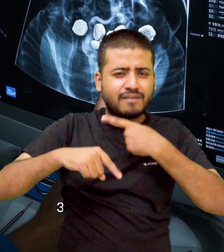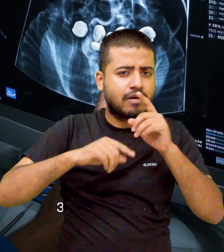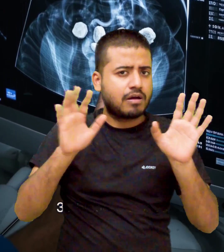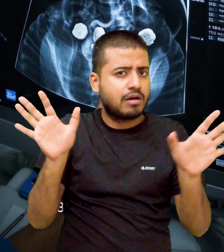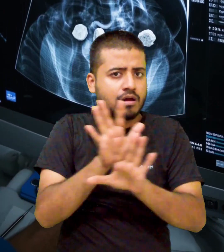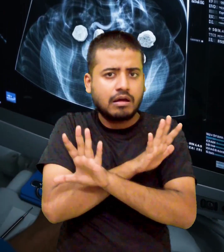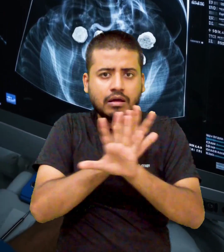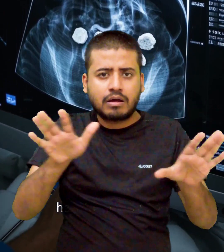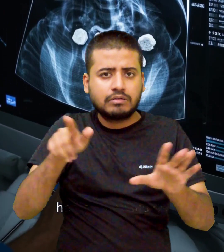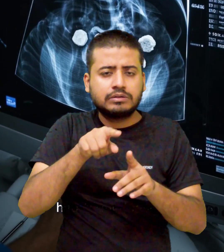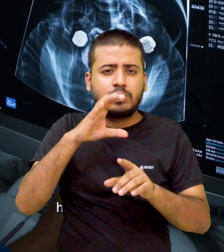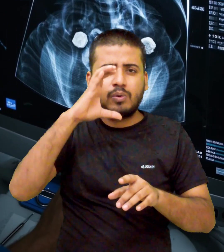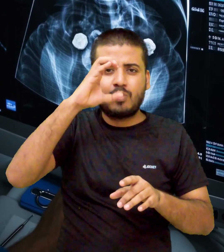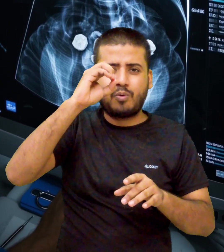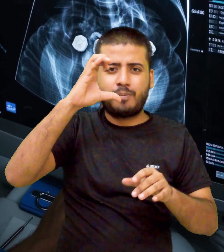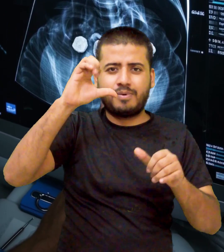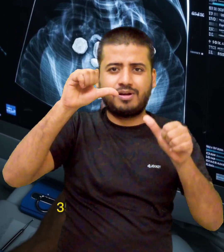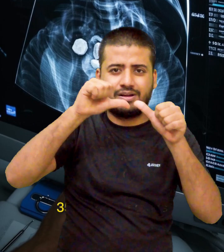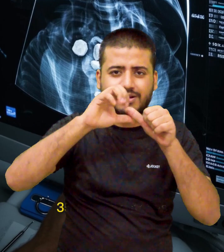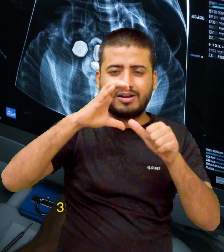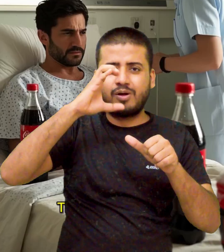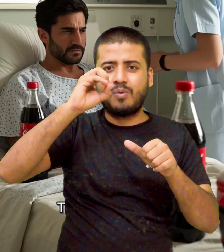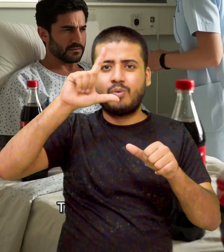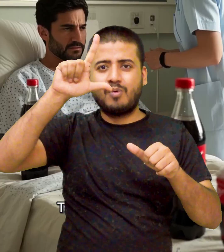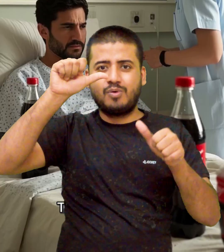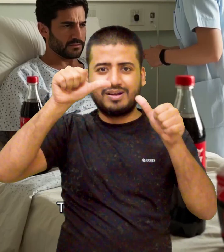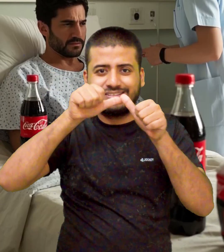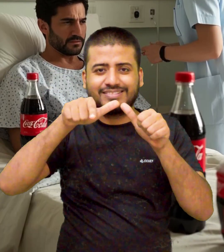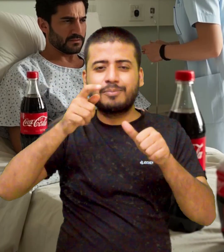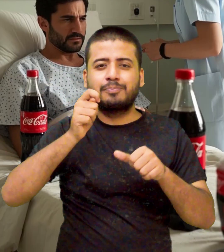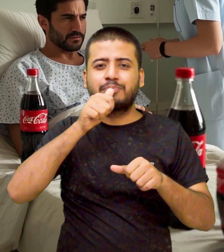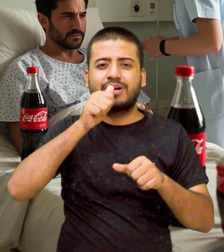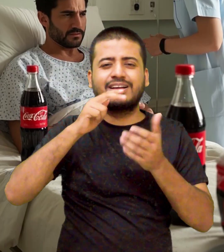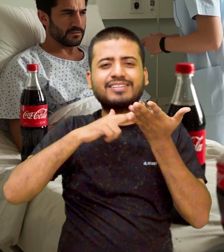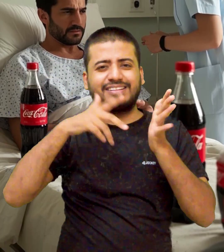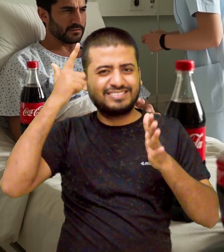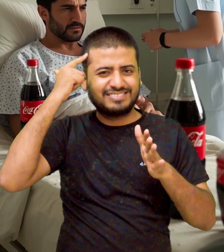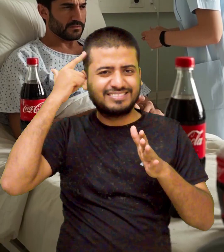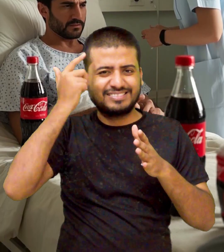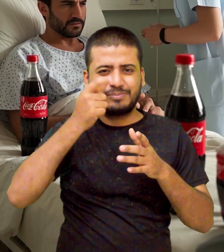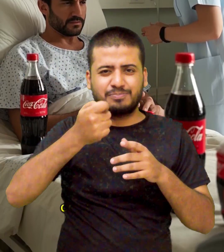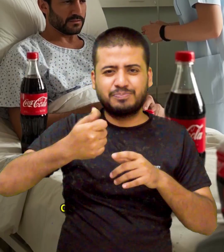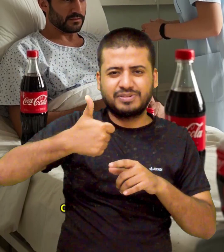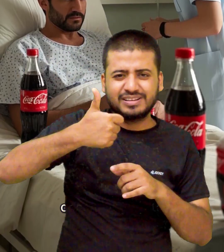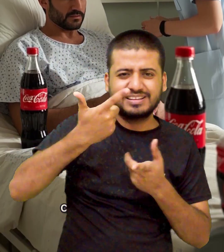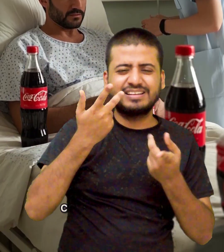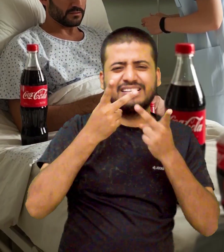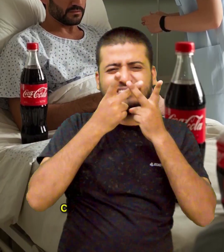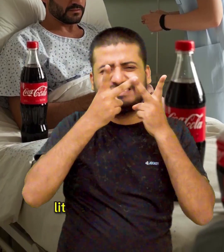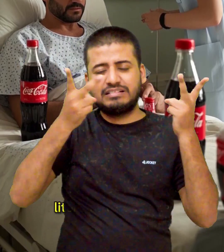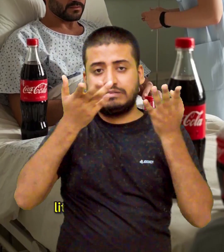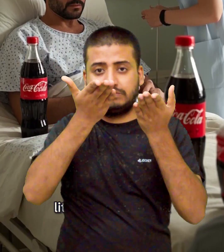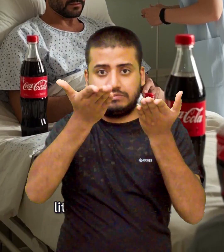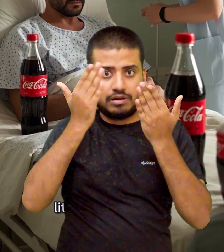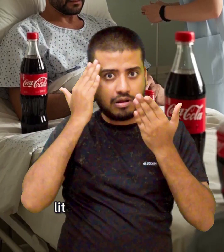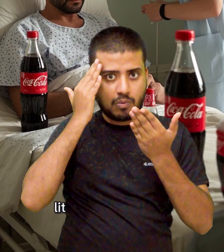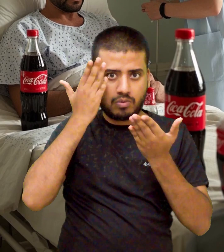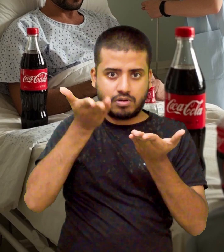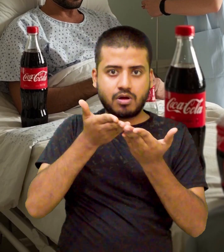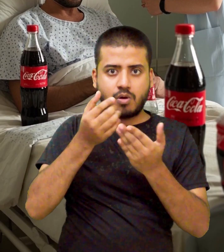acid. Cola beverages like Coca-Cola contain phosphoric acid, which can make urine more acidic and potentially contribute to the